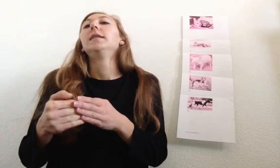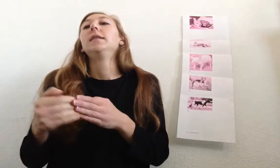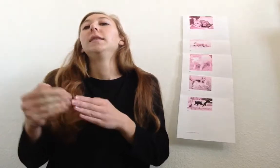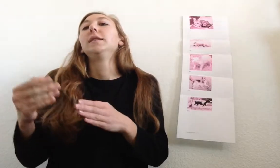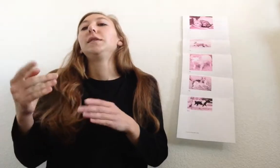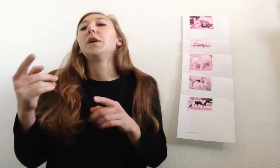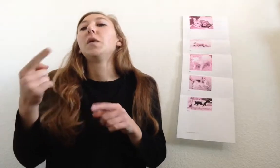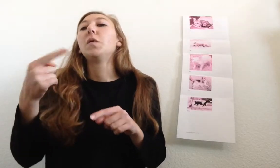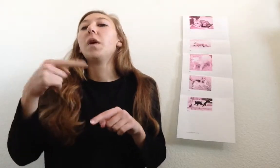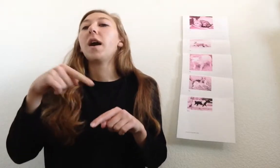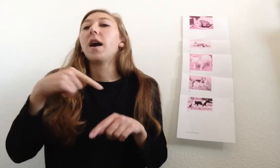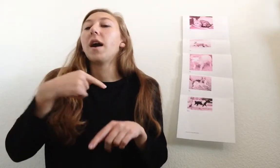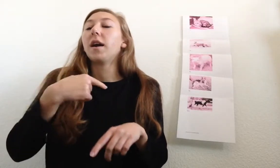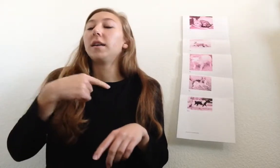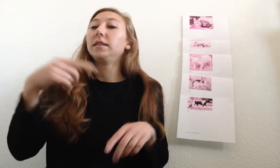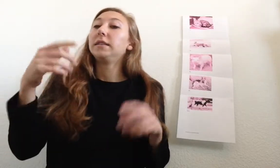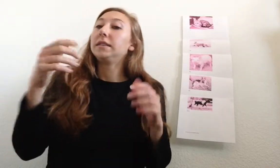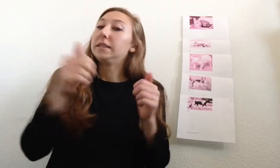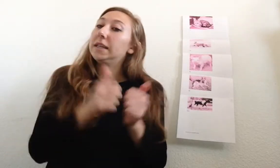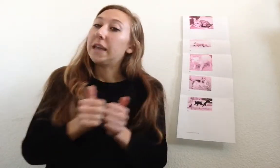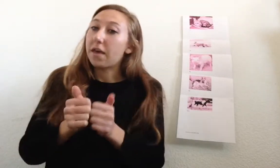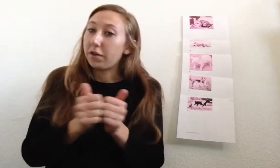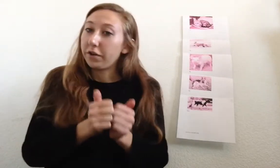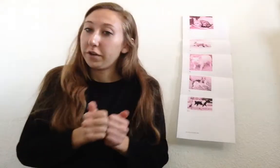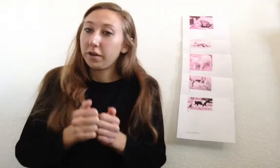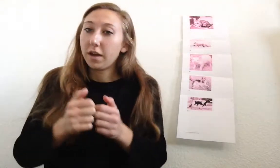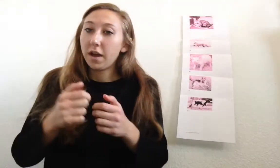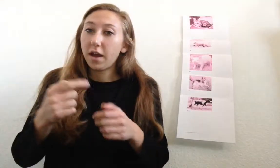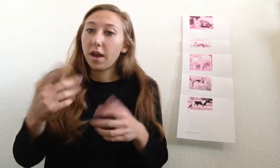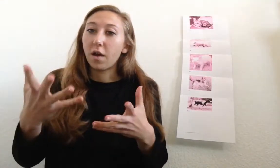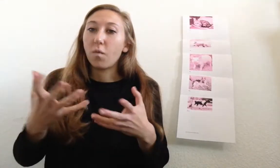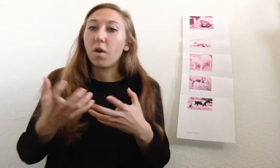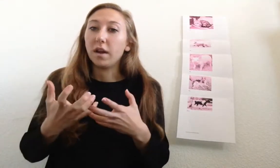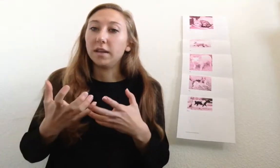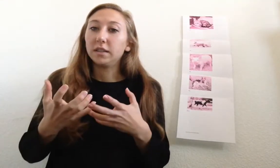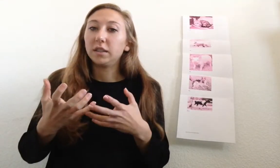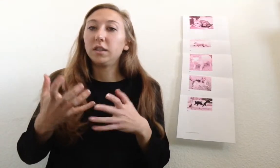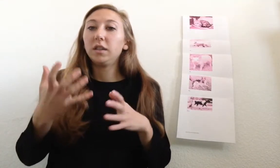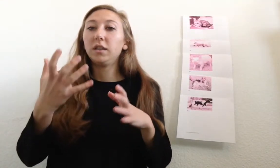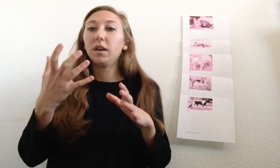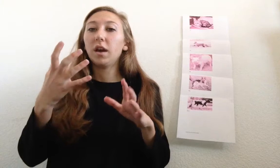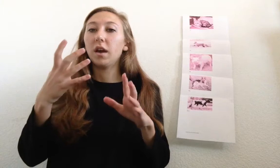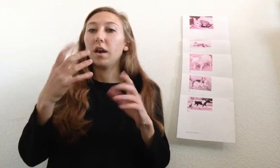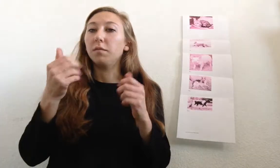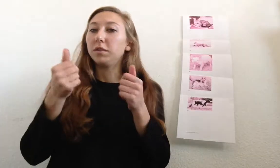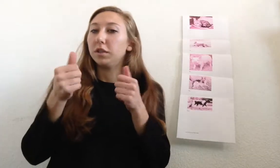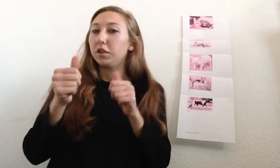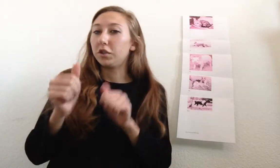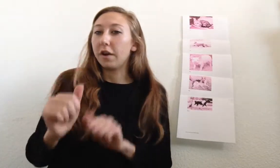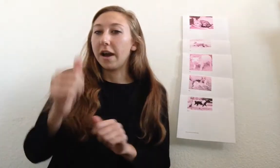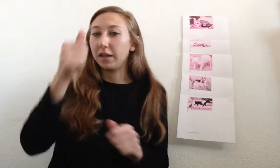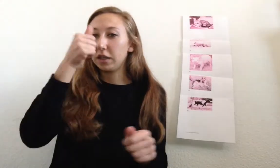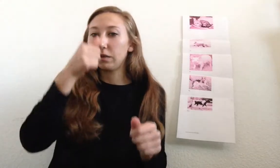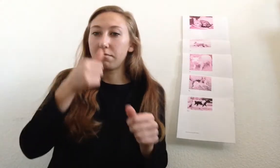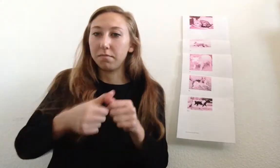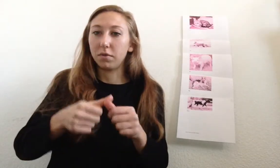So, together, I want us, um, to try to remember